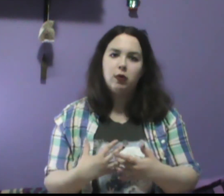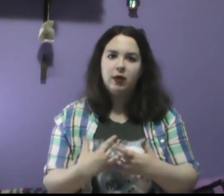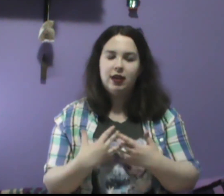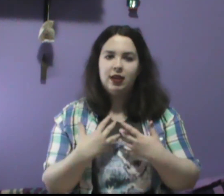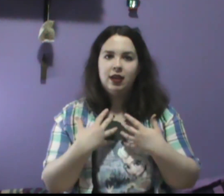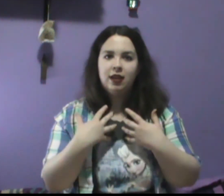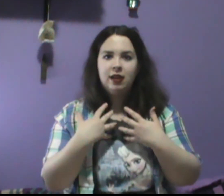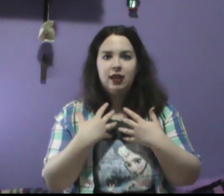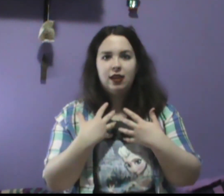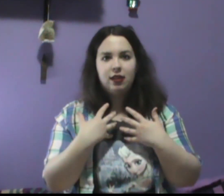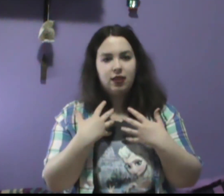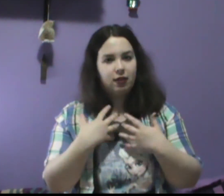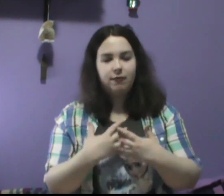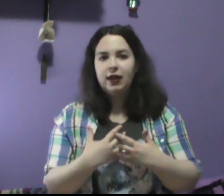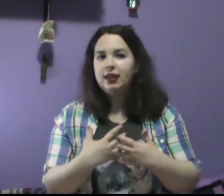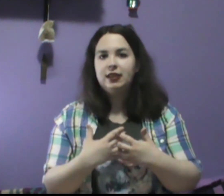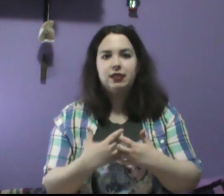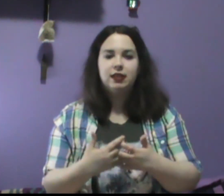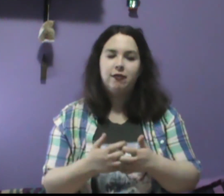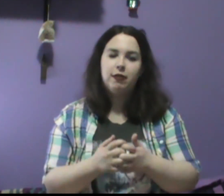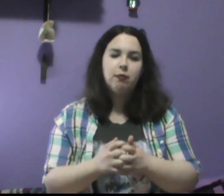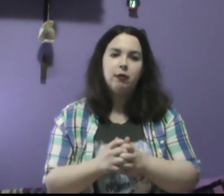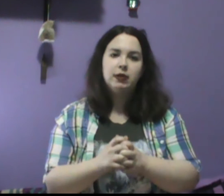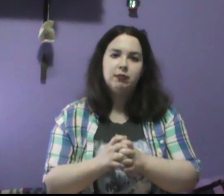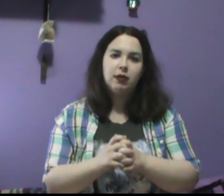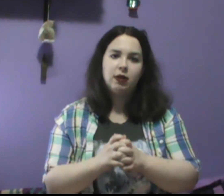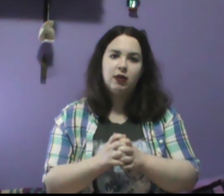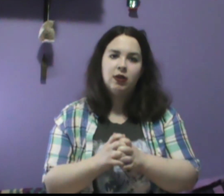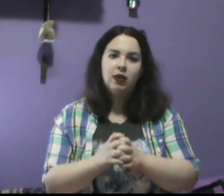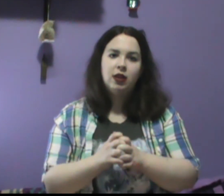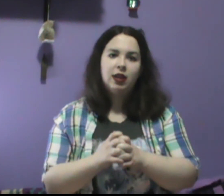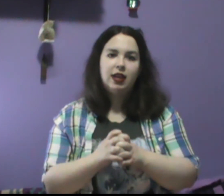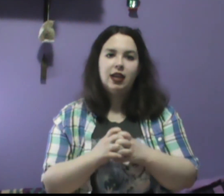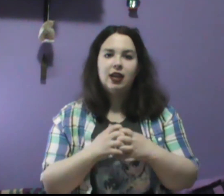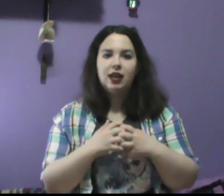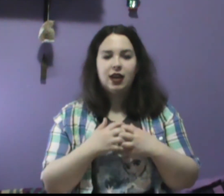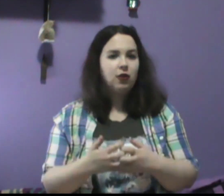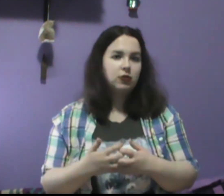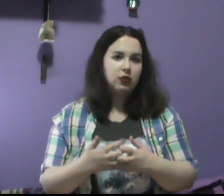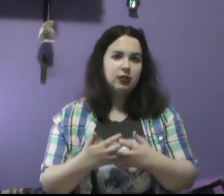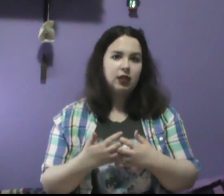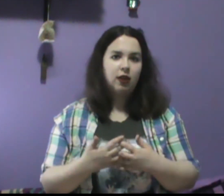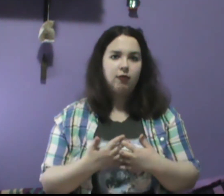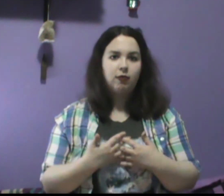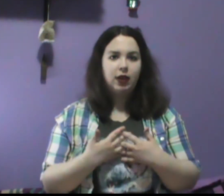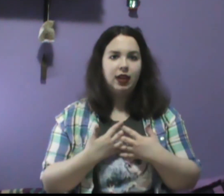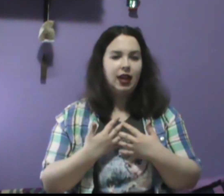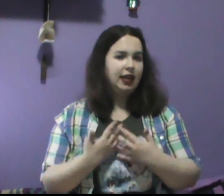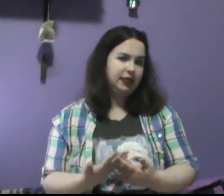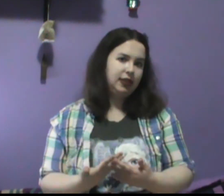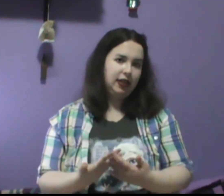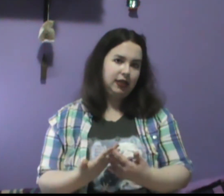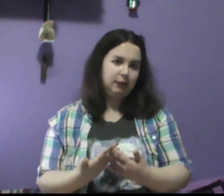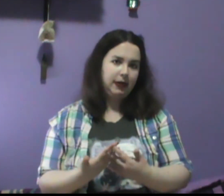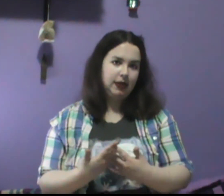when there finally is the few moments where he encounters stuff when he hasn't taken his pill